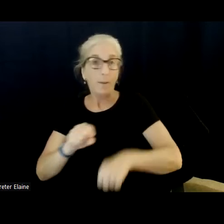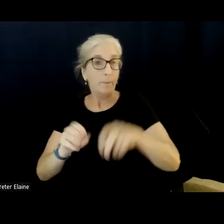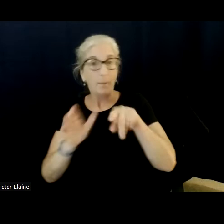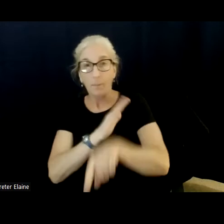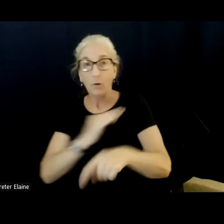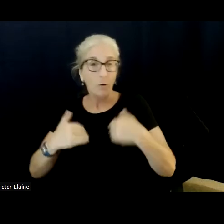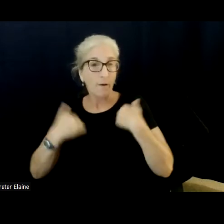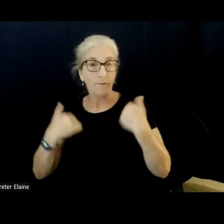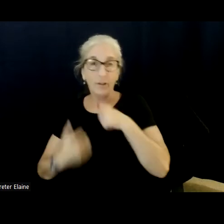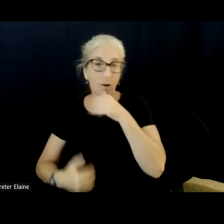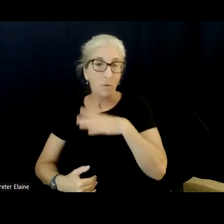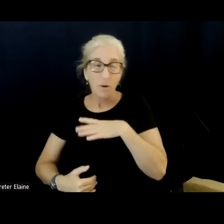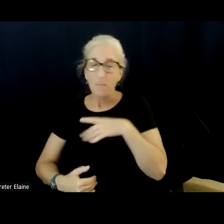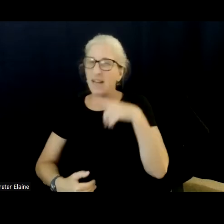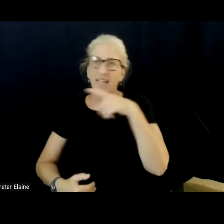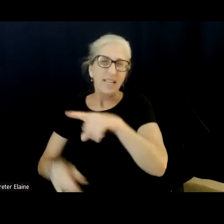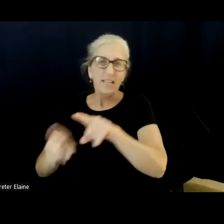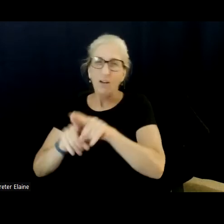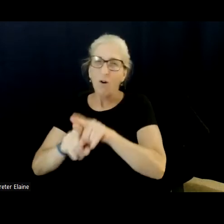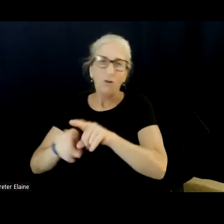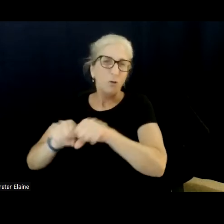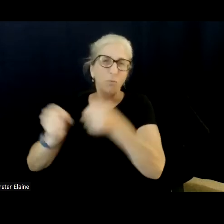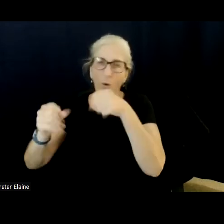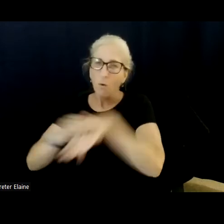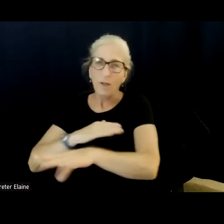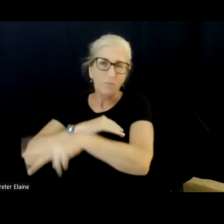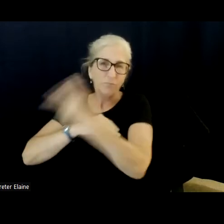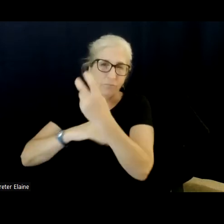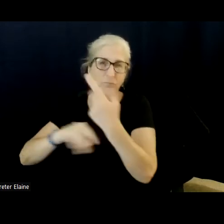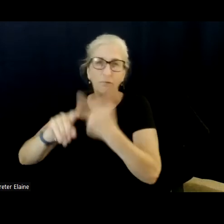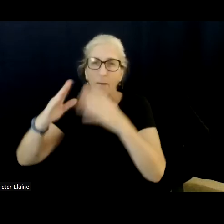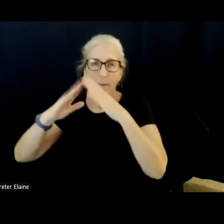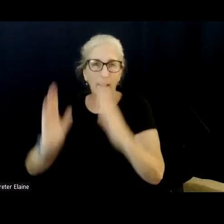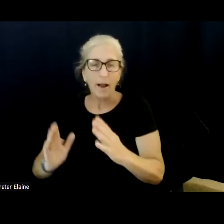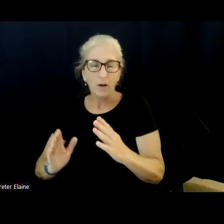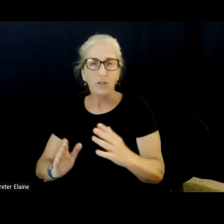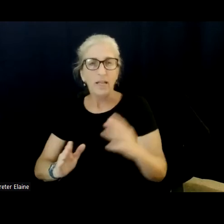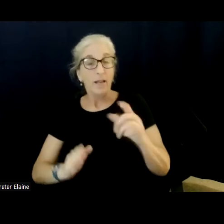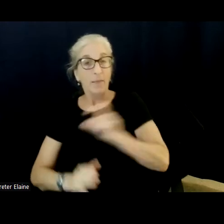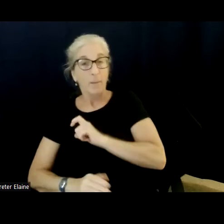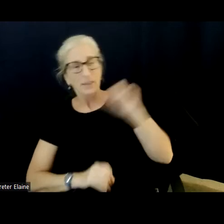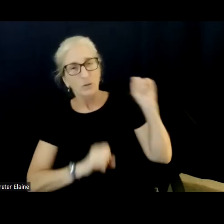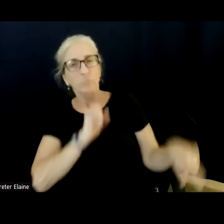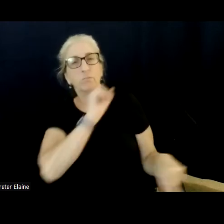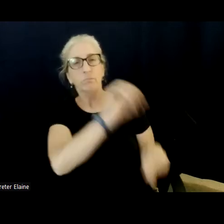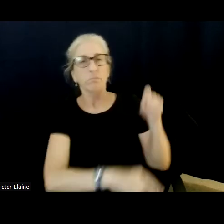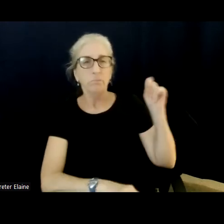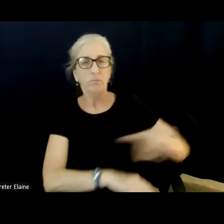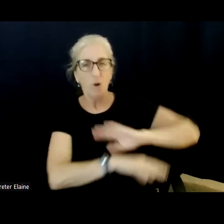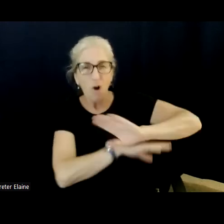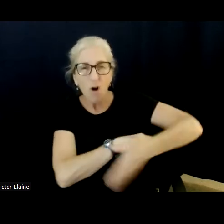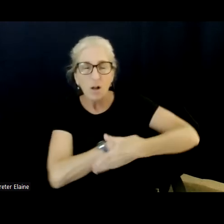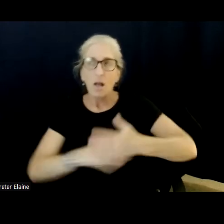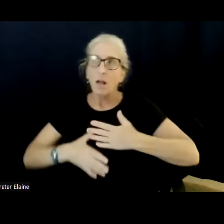you know, uh, burglary in a house or whatever. Um, they, they questioned him all night and he confessed and he was on death row for years and years. Um,